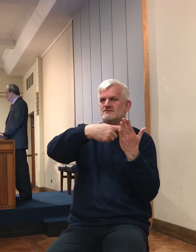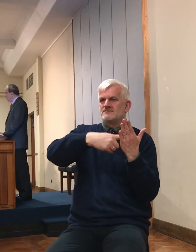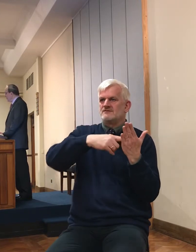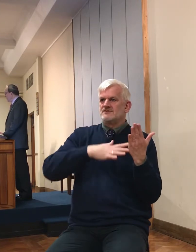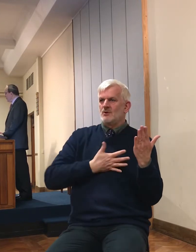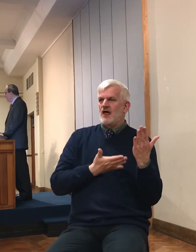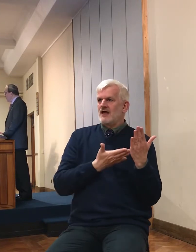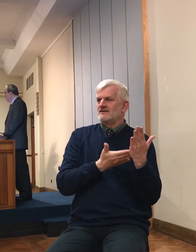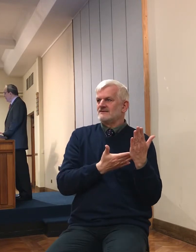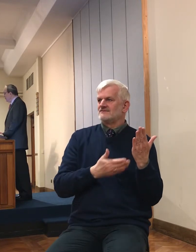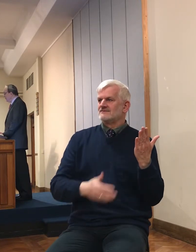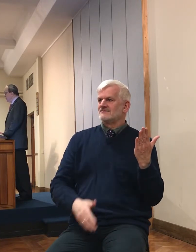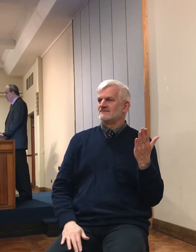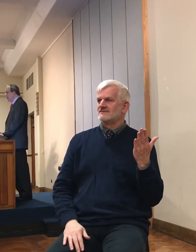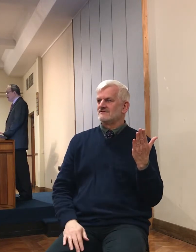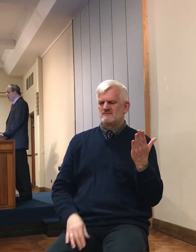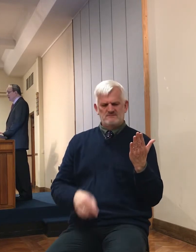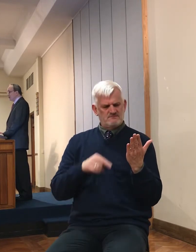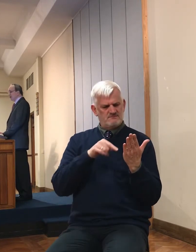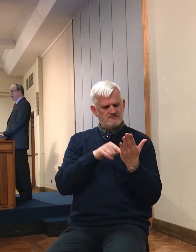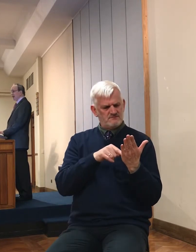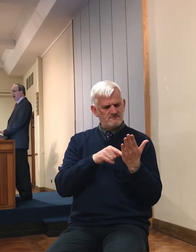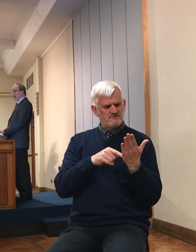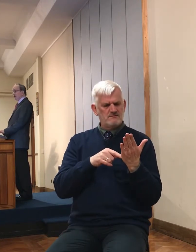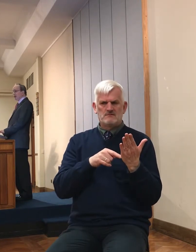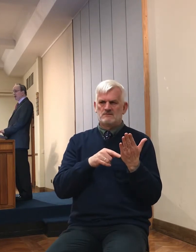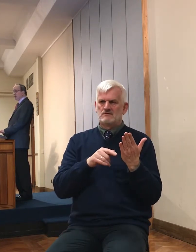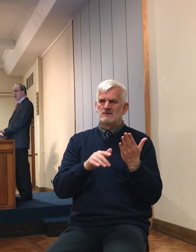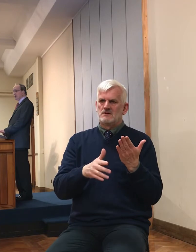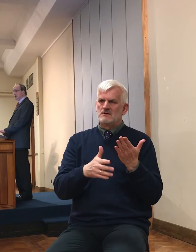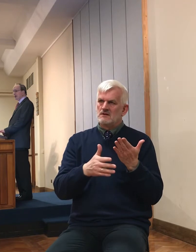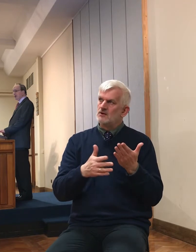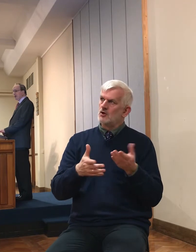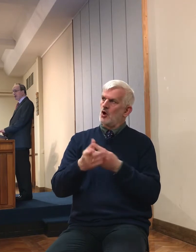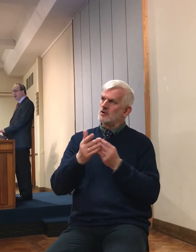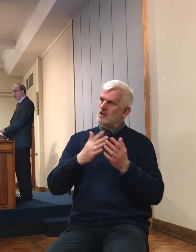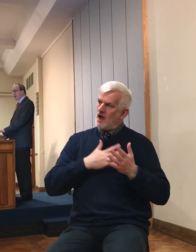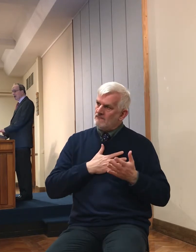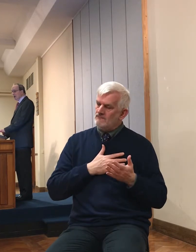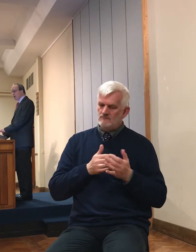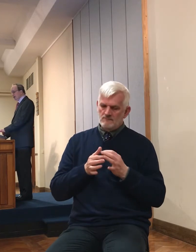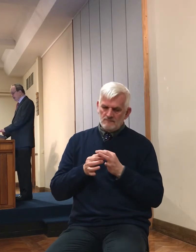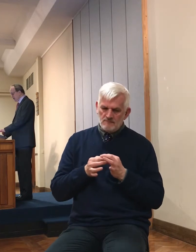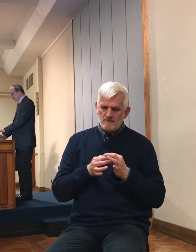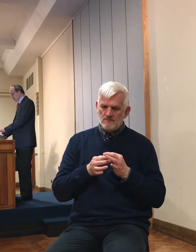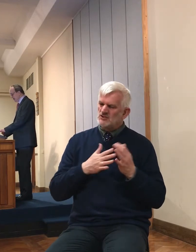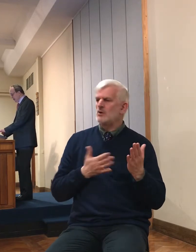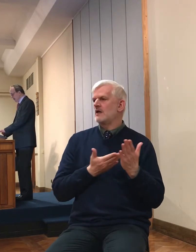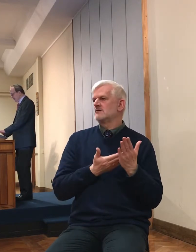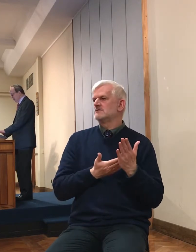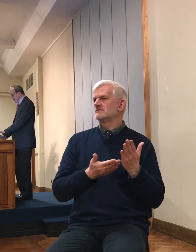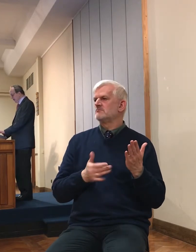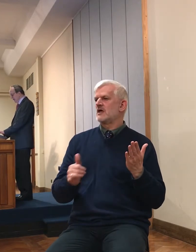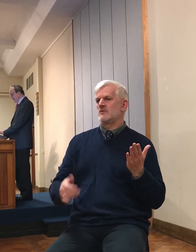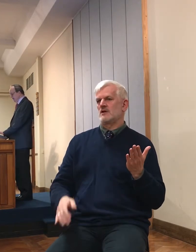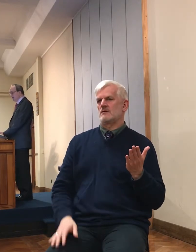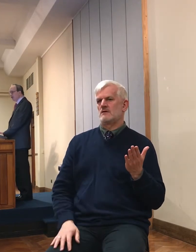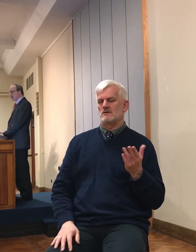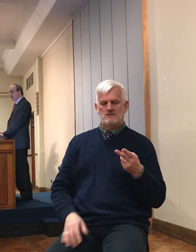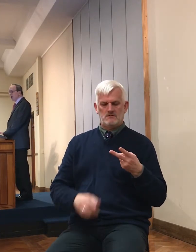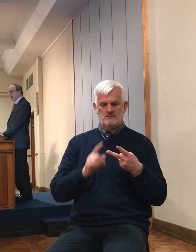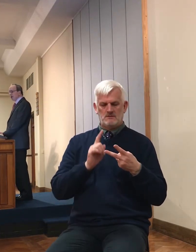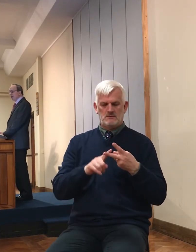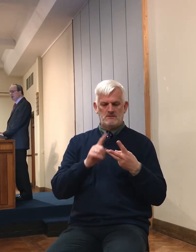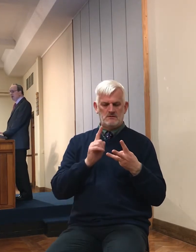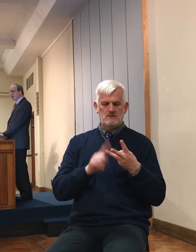and harmony and love and they couldn't stand the thought of that? Was it just fury and